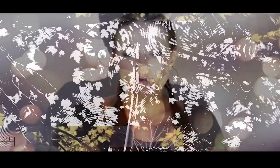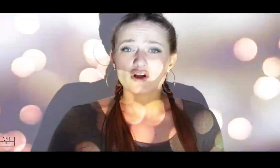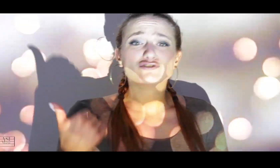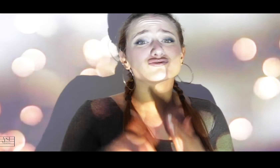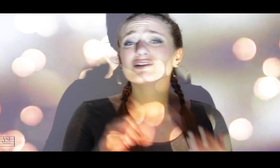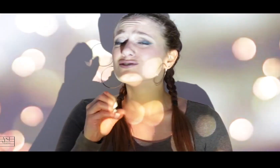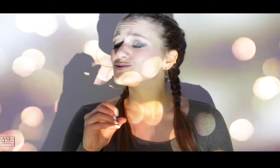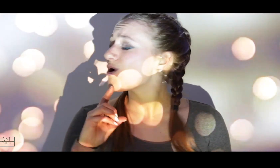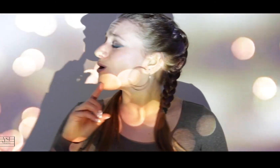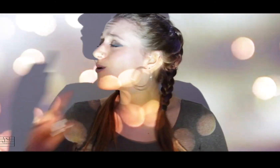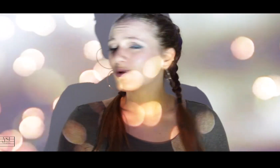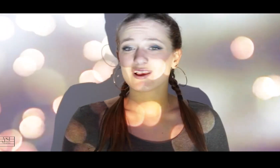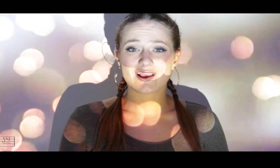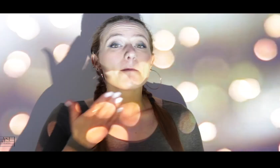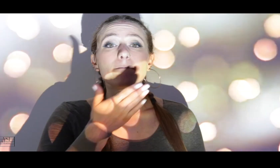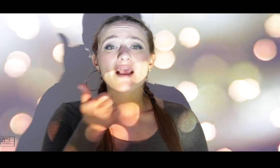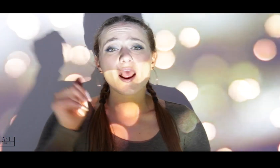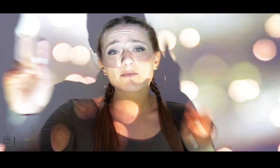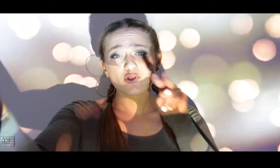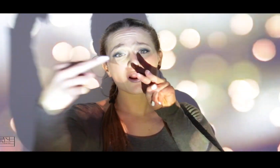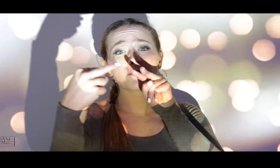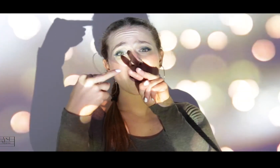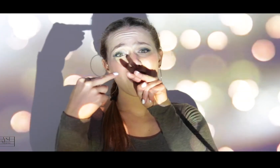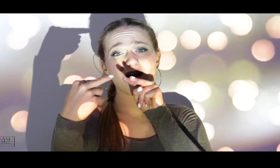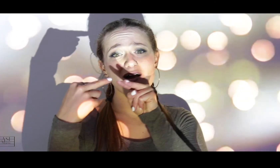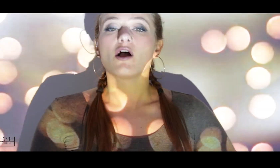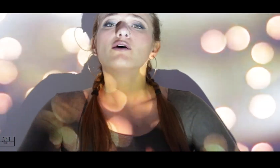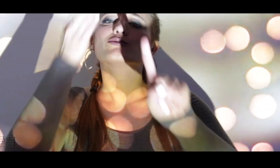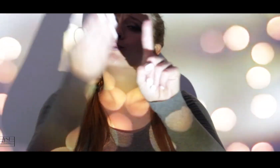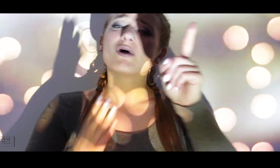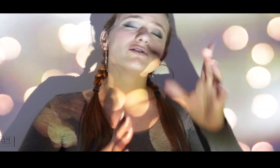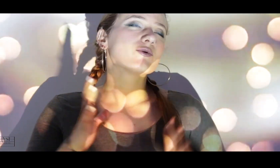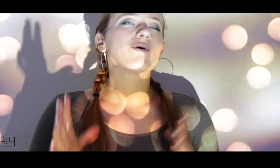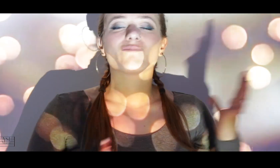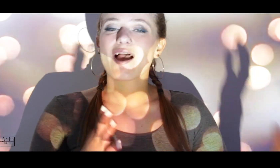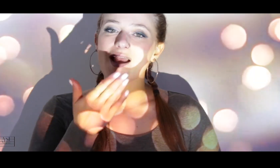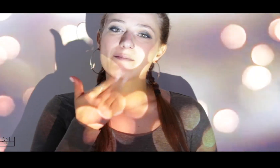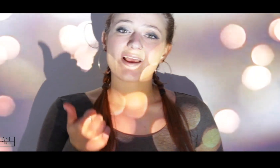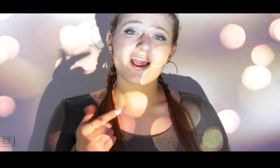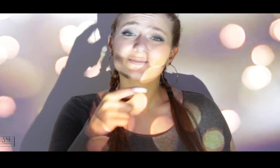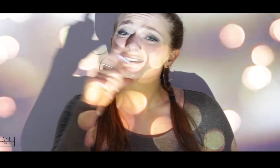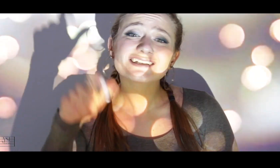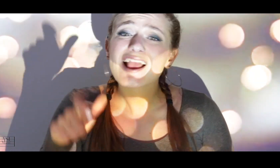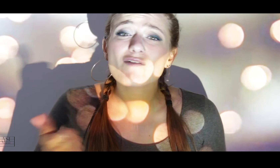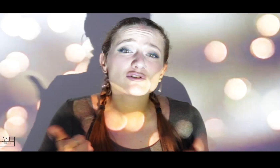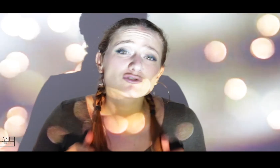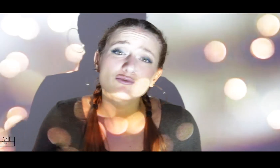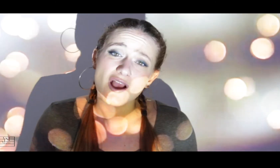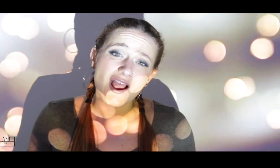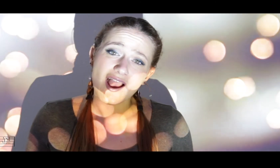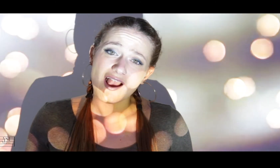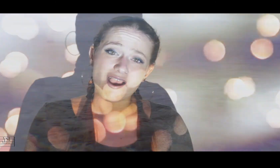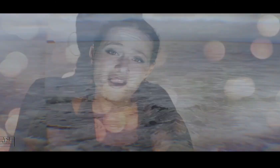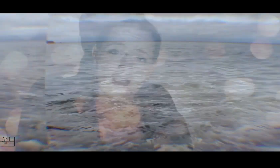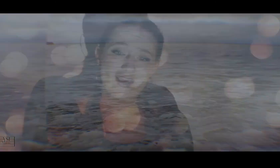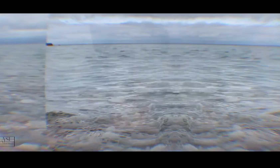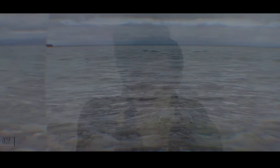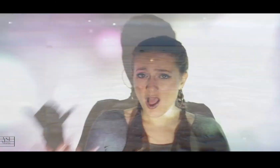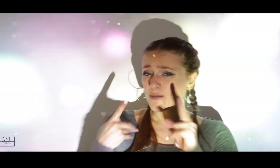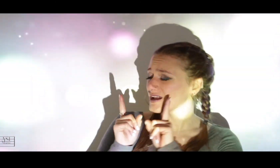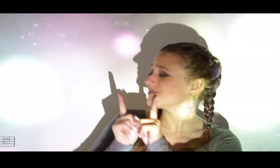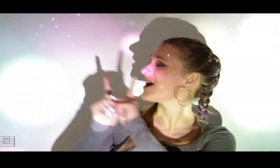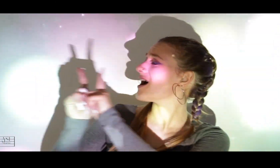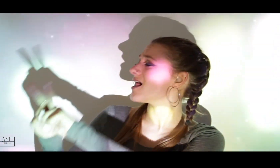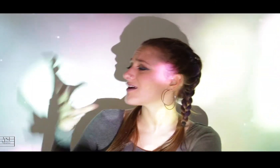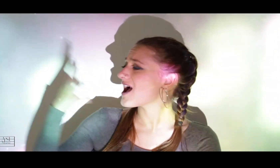side Shit's so real, baby, look me in my eyes There's some money, baby, you ain't even have to try Now